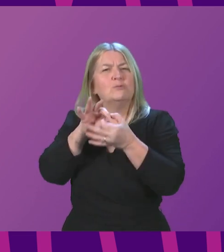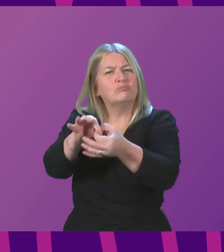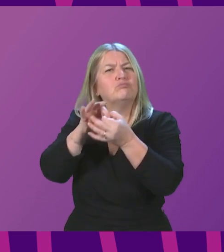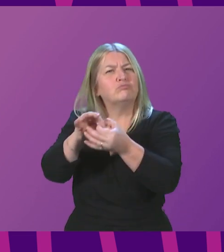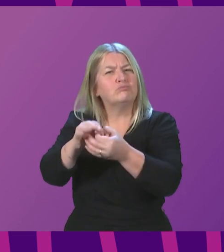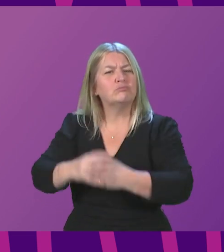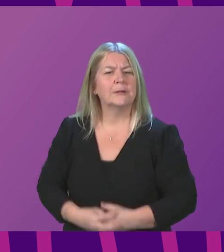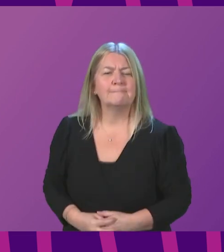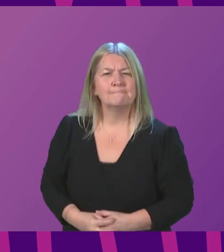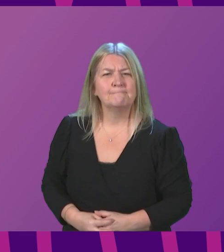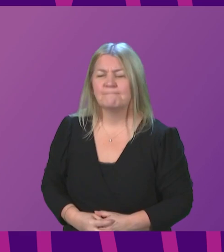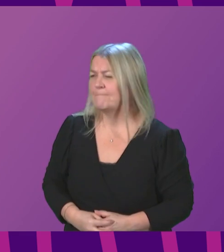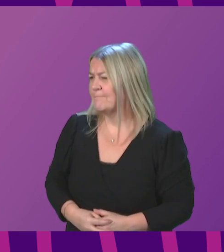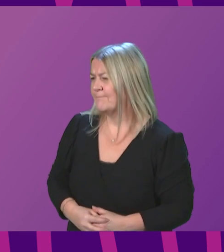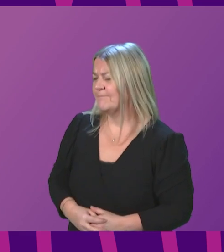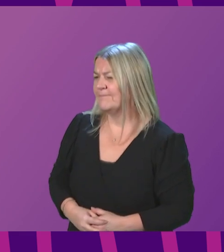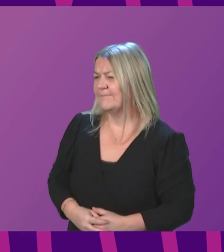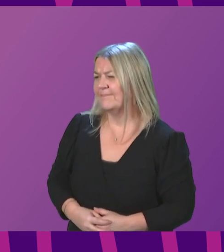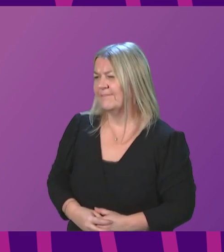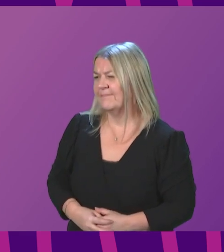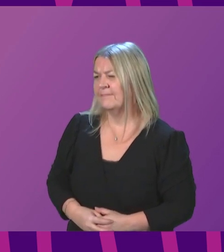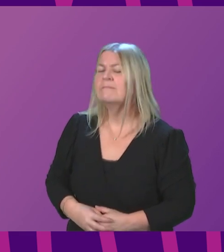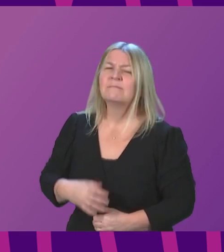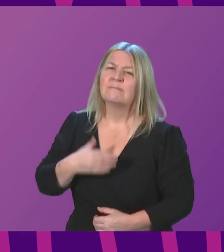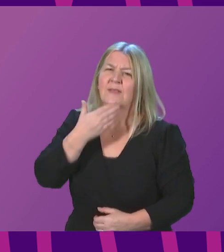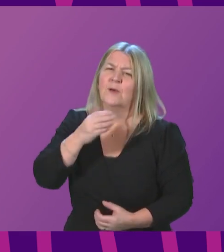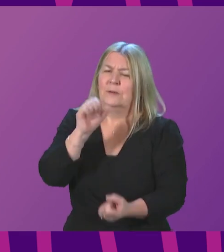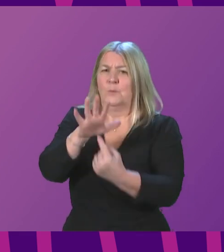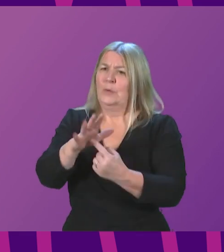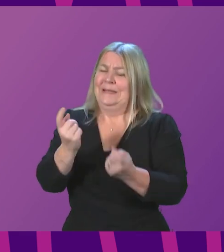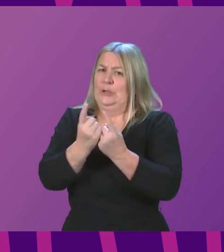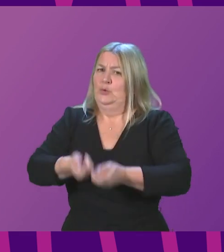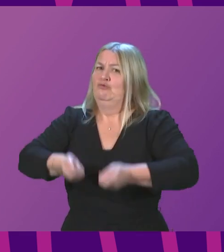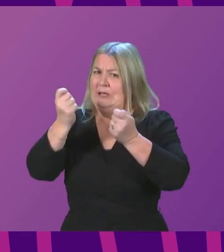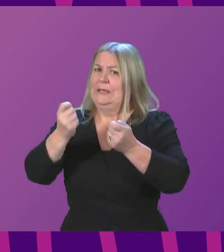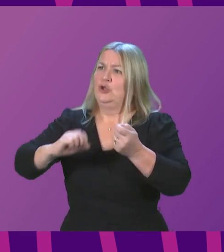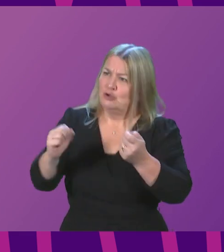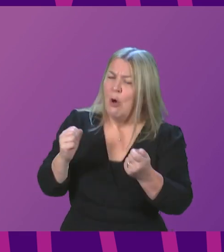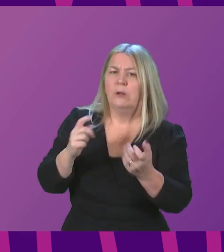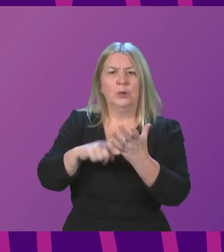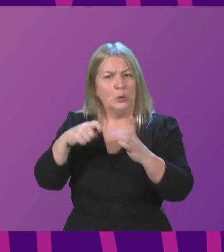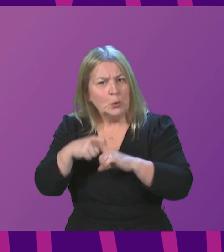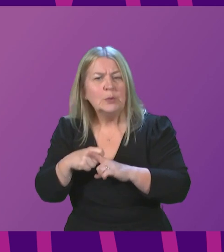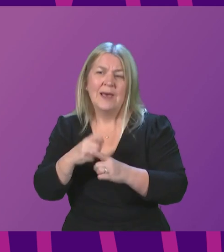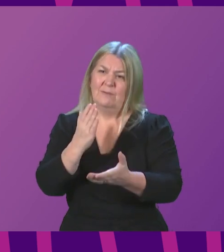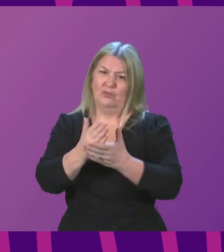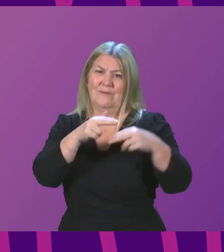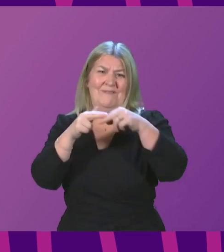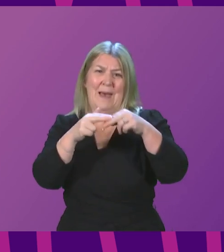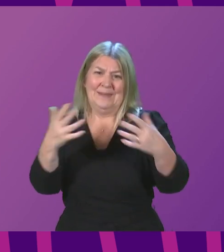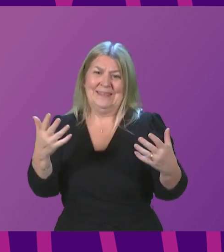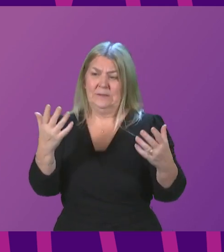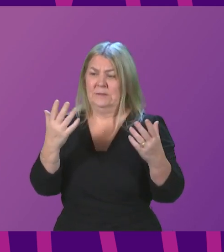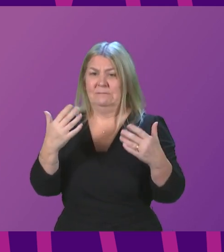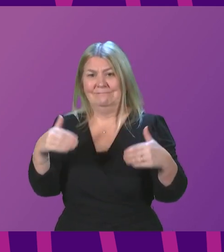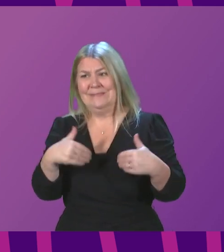well I think this is a really important issue to raise all over Scotland right now indeed all over the UK there will be families who are missing loved ones